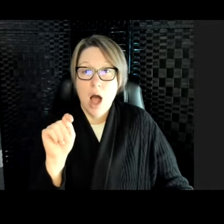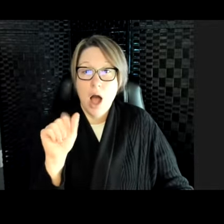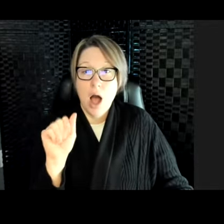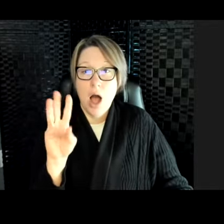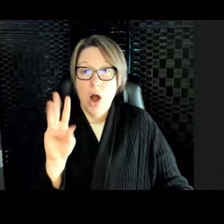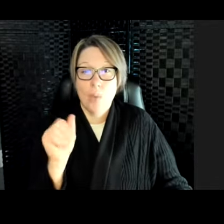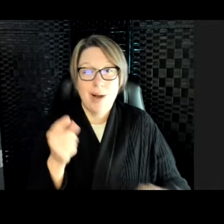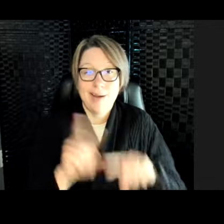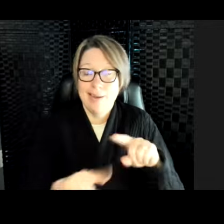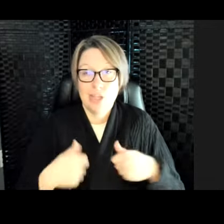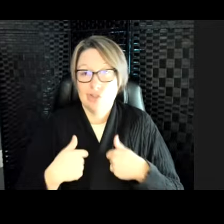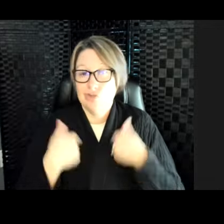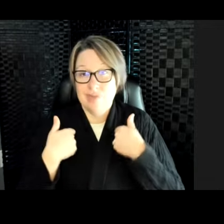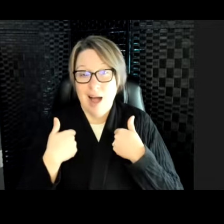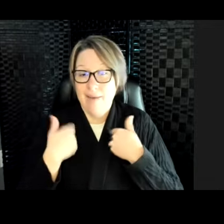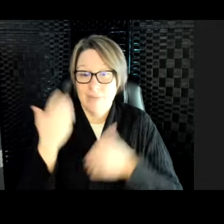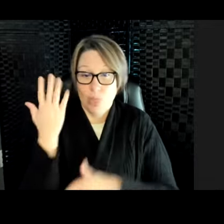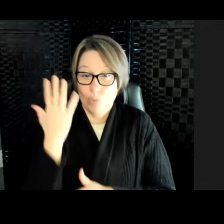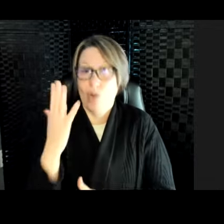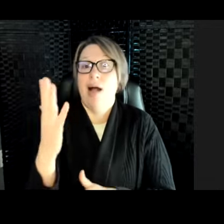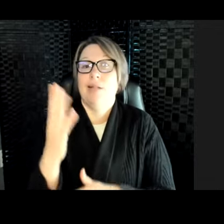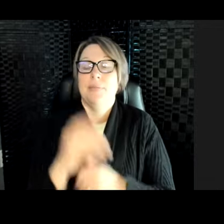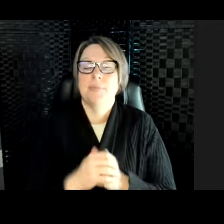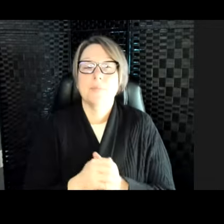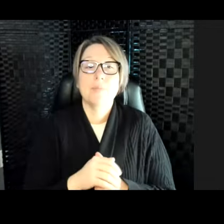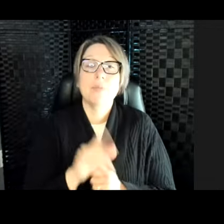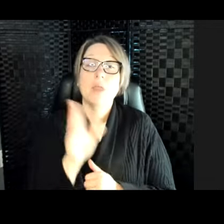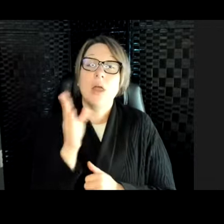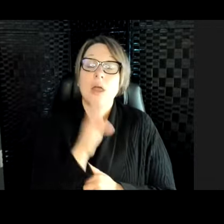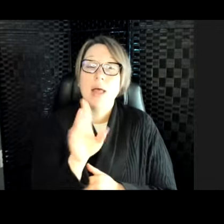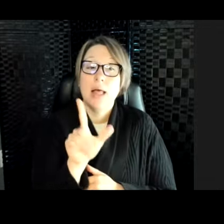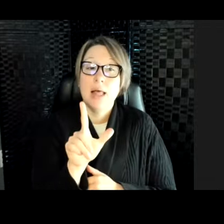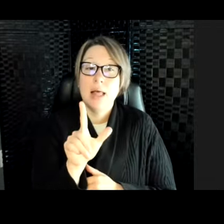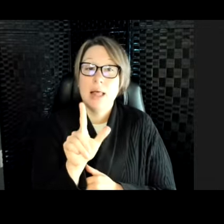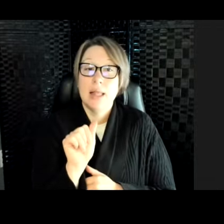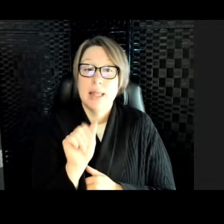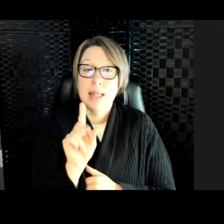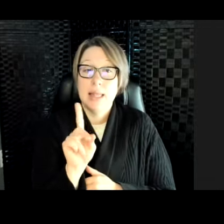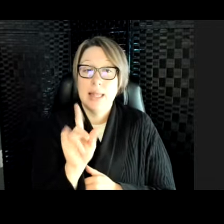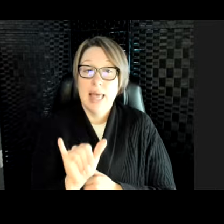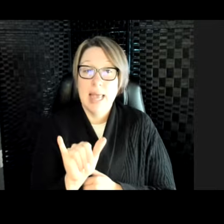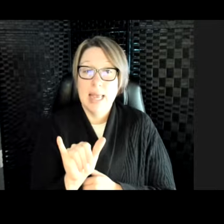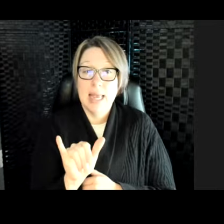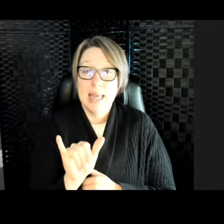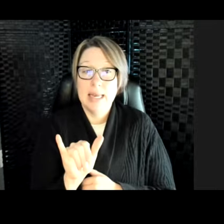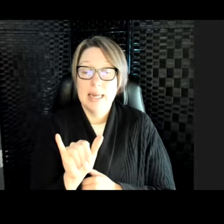wild after that. Lady here, oh, lady was hit by a truck.